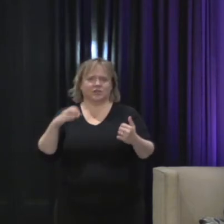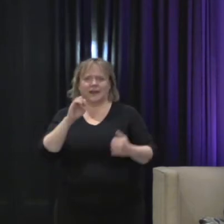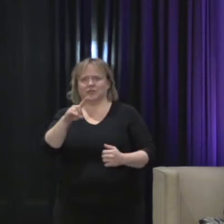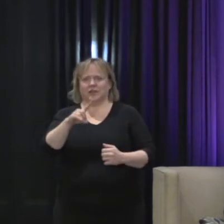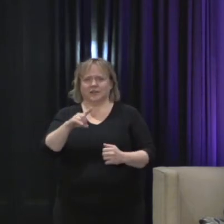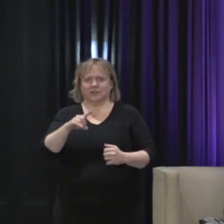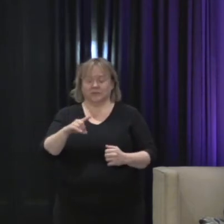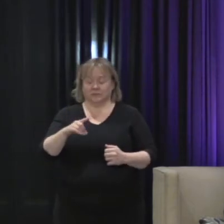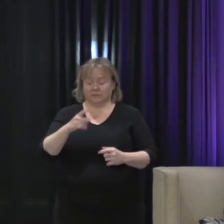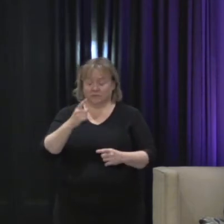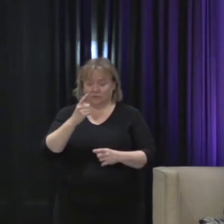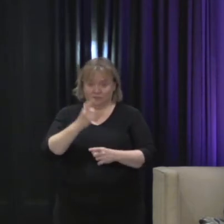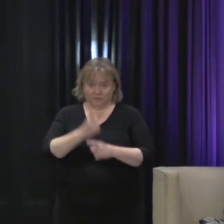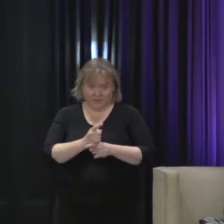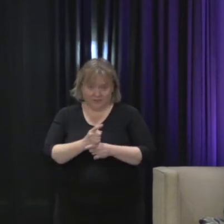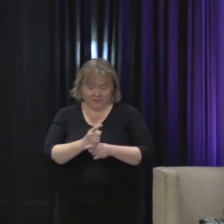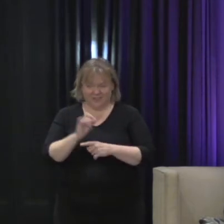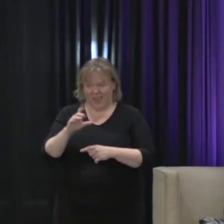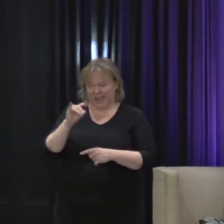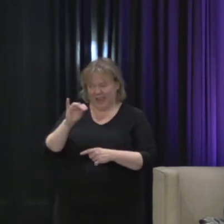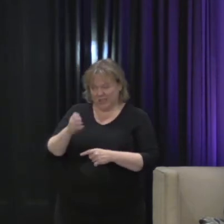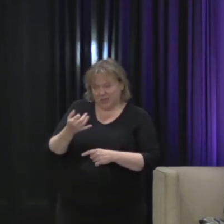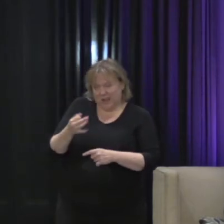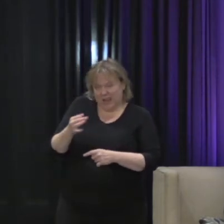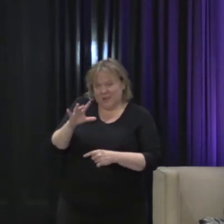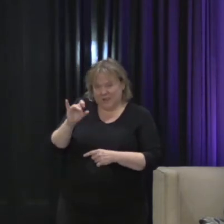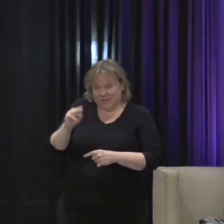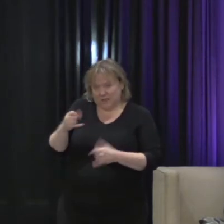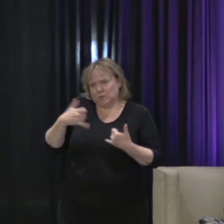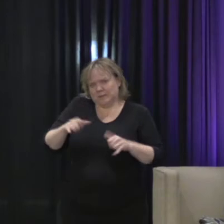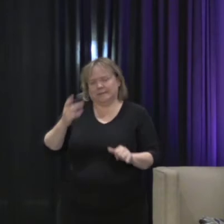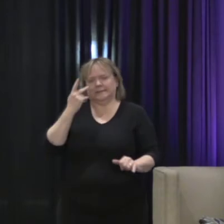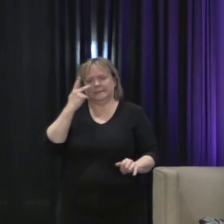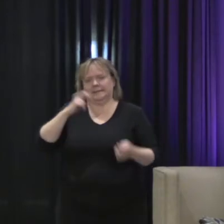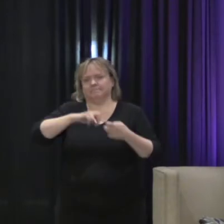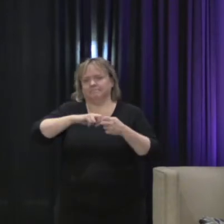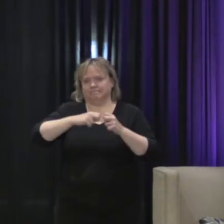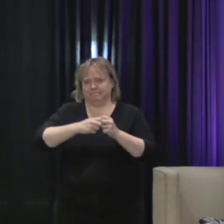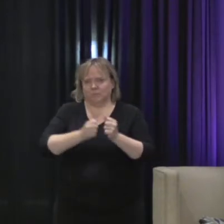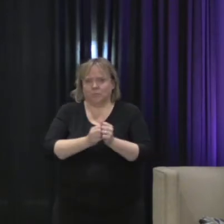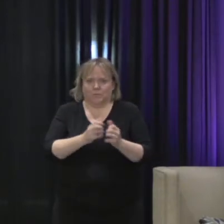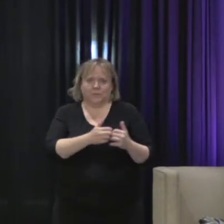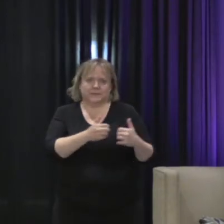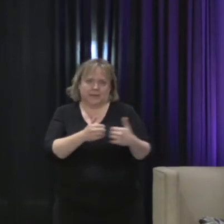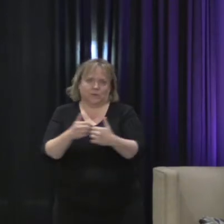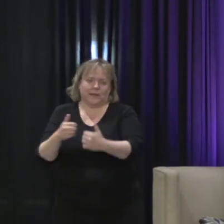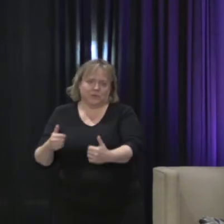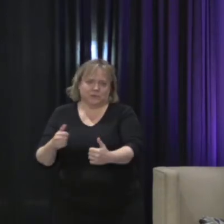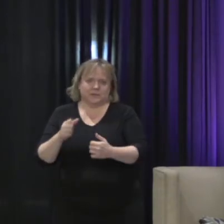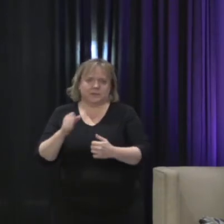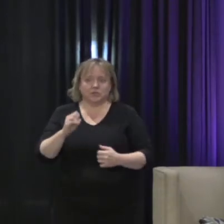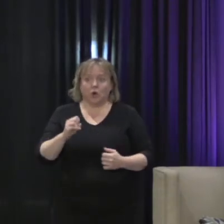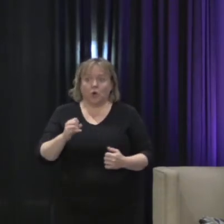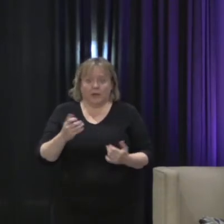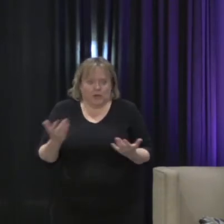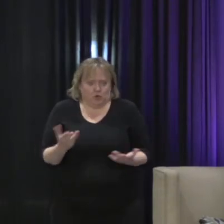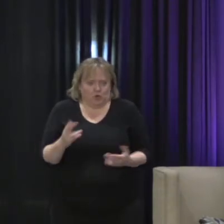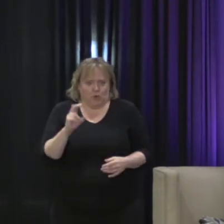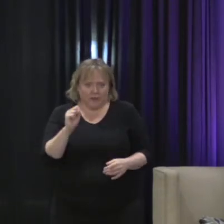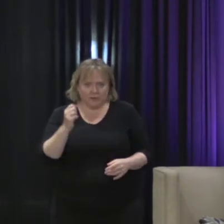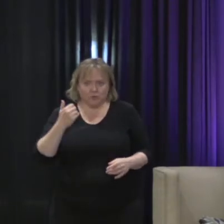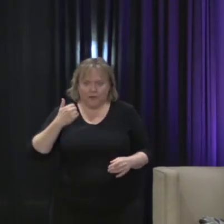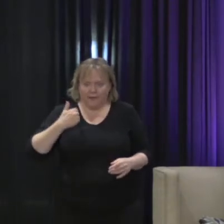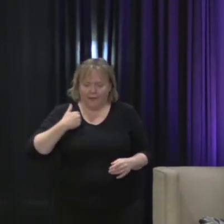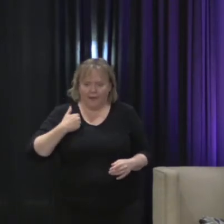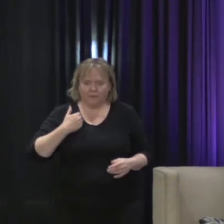So I always like to remind people that even in our own country where we have enforcement mechanisms for domestic